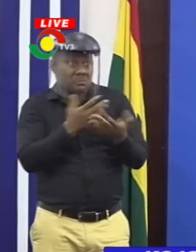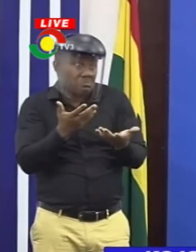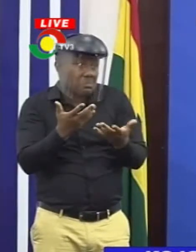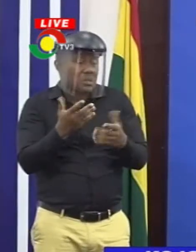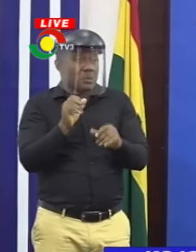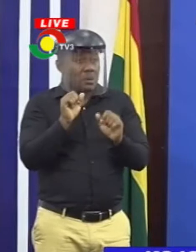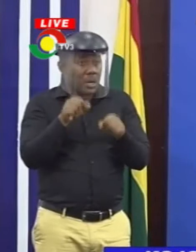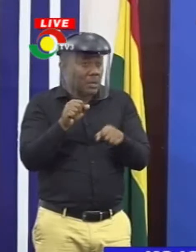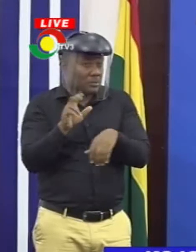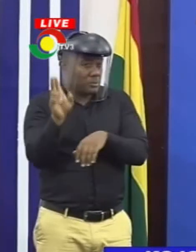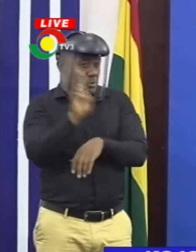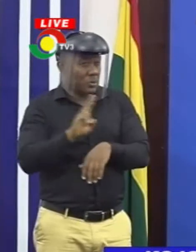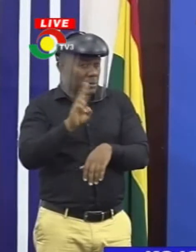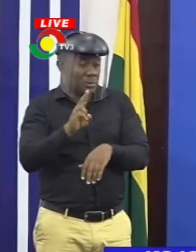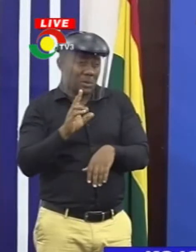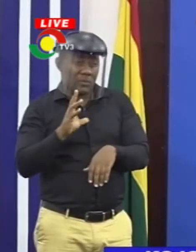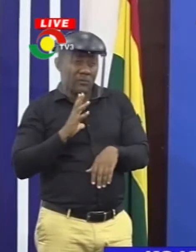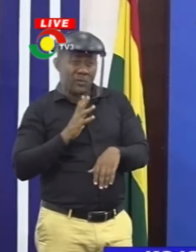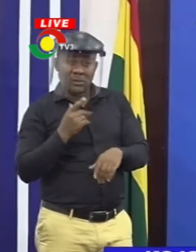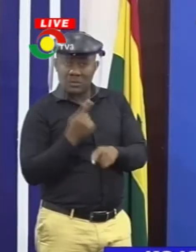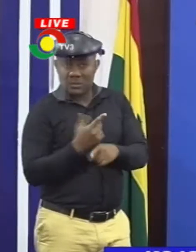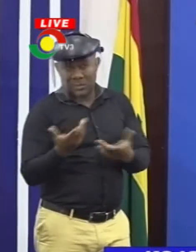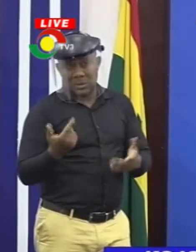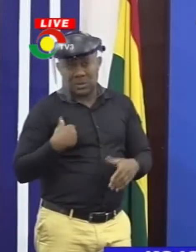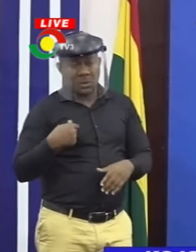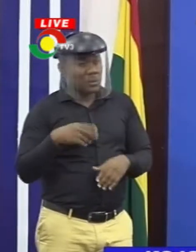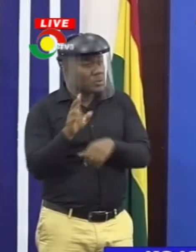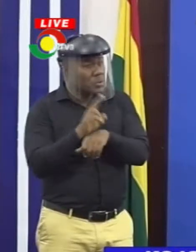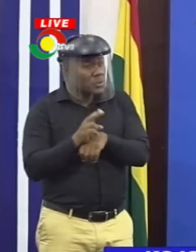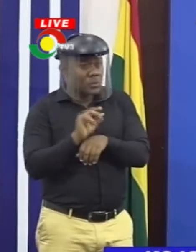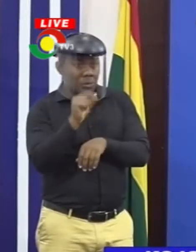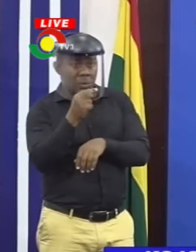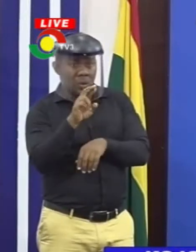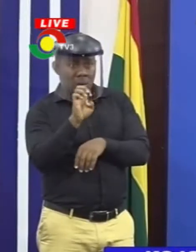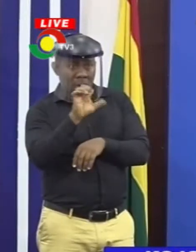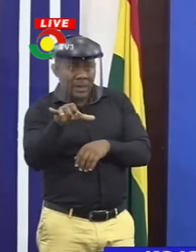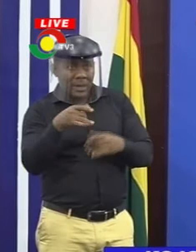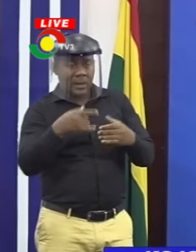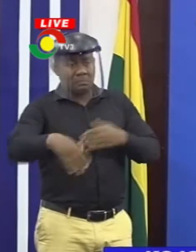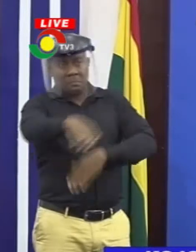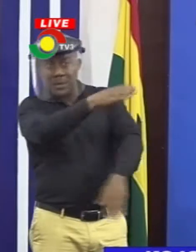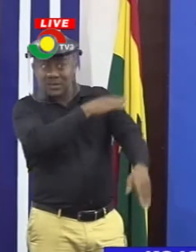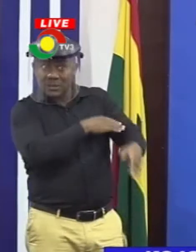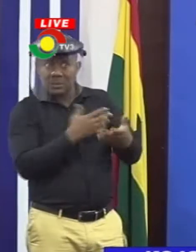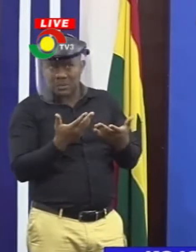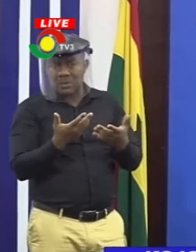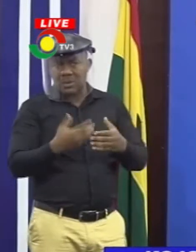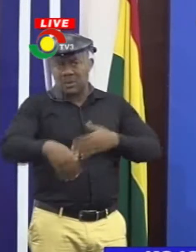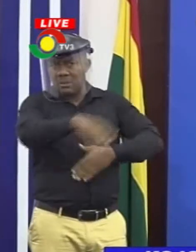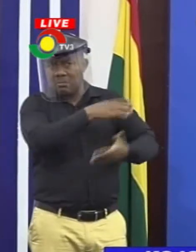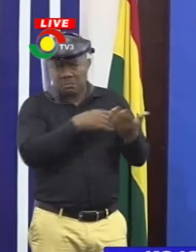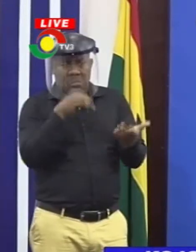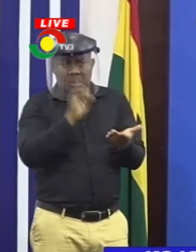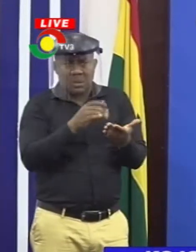works for you. That is why we are using a grey bath, which is a bit more neutral. And there's the amount of fluff is